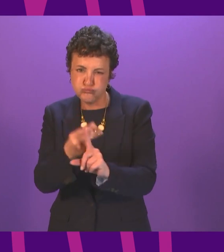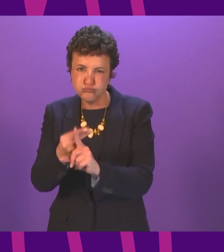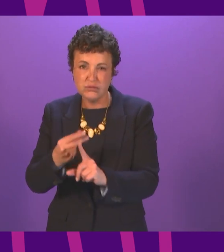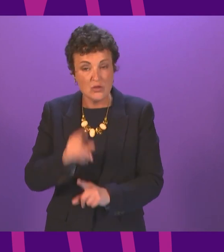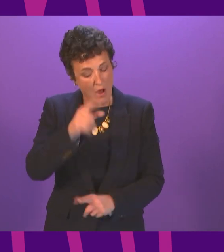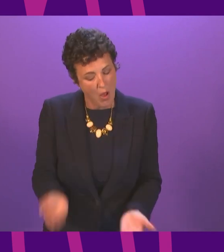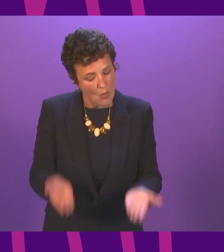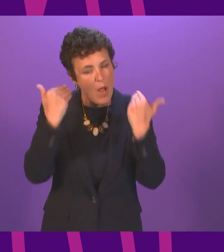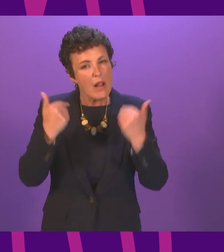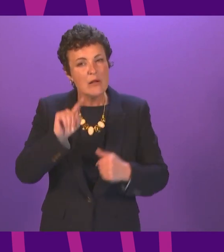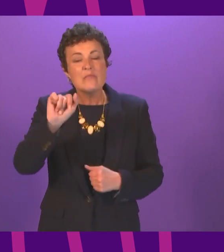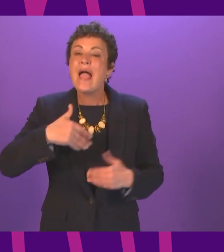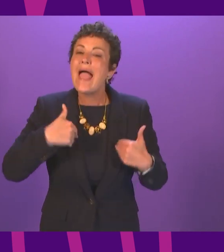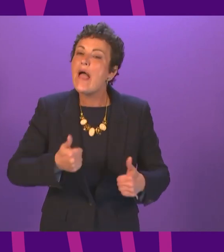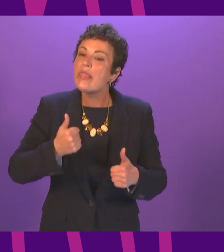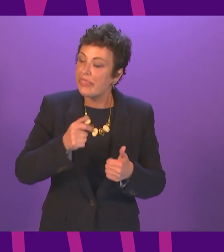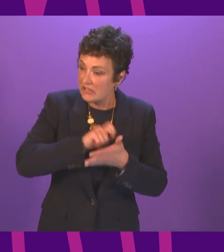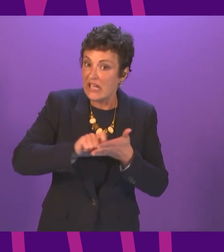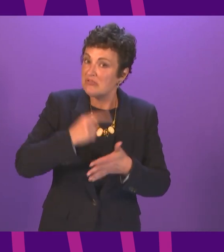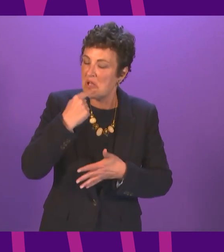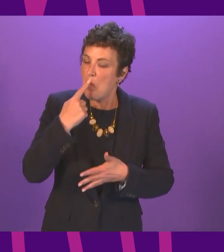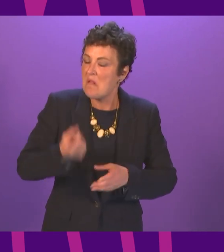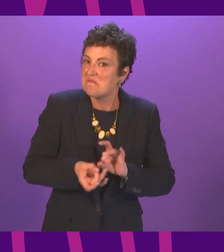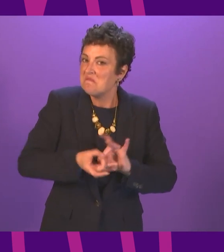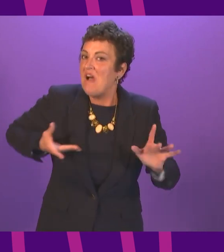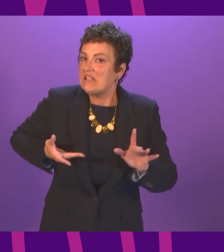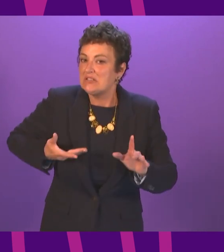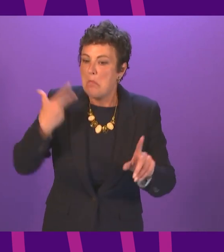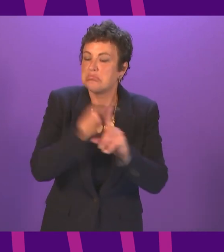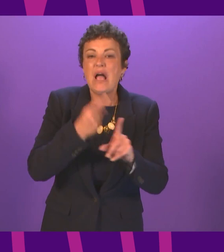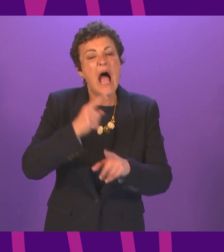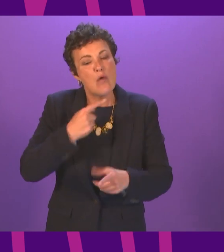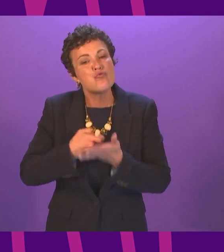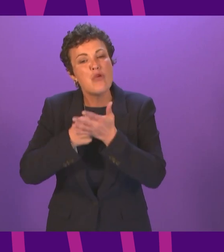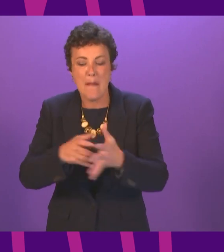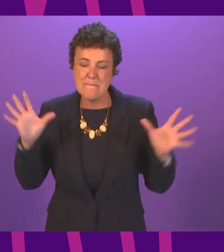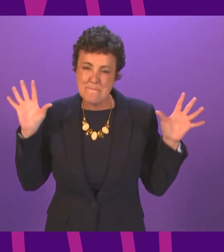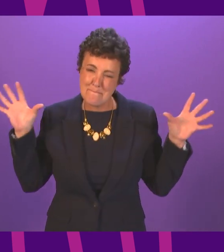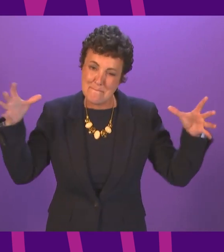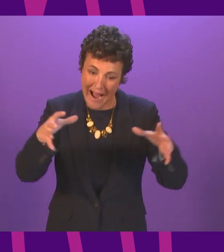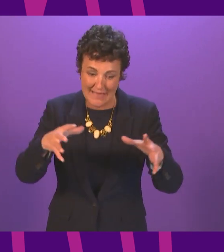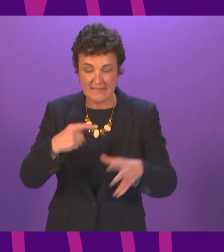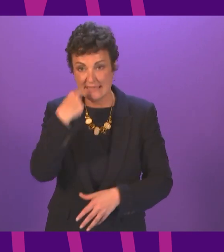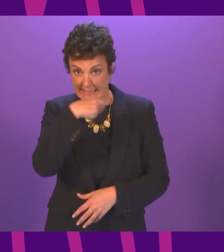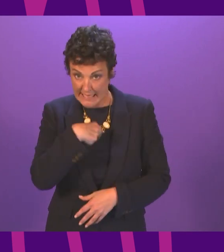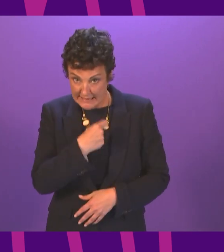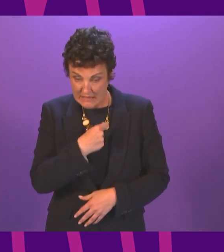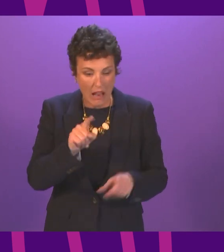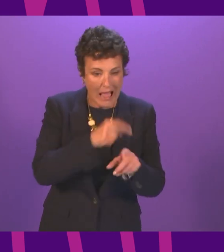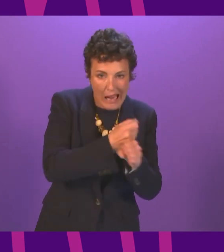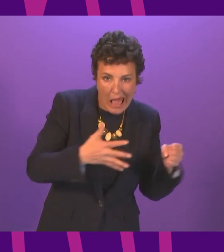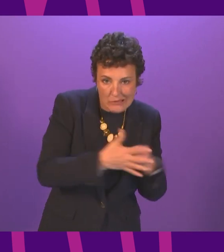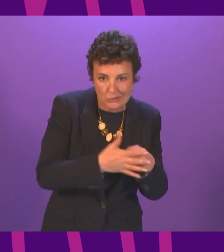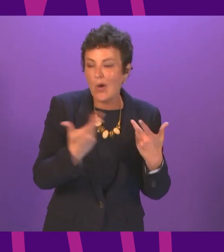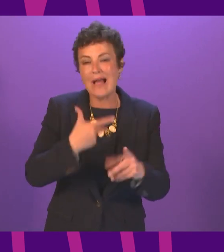the health secretary's promise to speed things up and I would recommend mass testing and mass vaccinations especially in areas like Glasgow